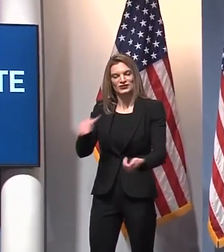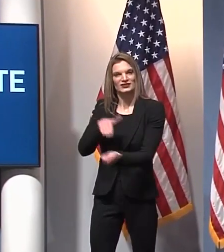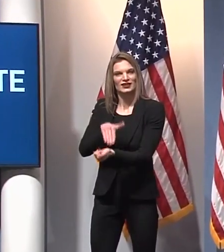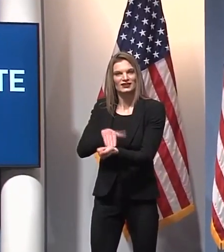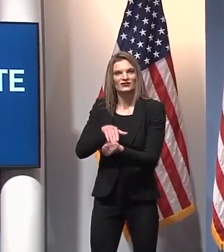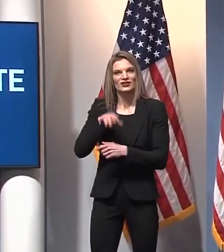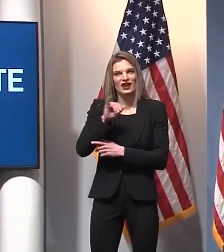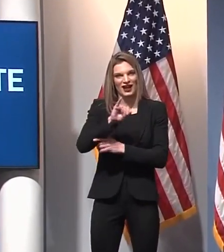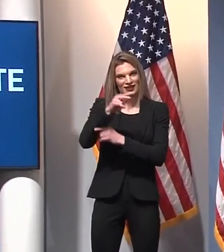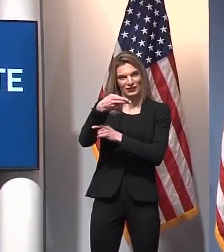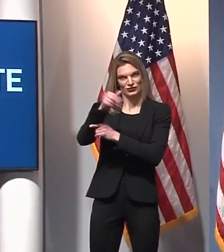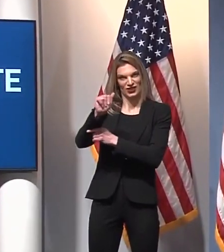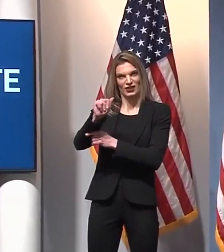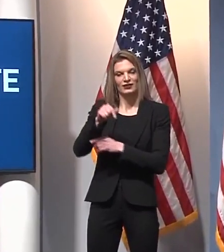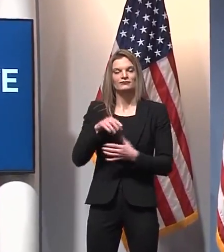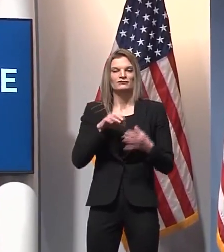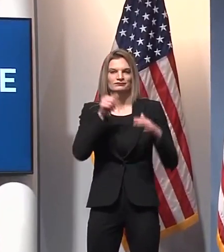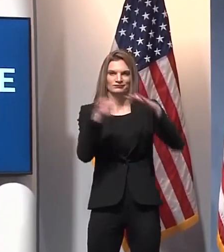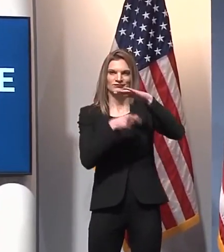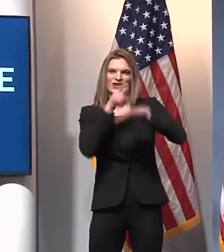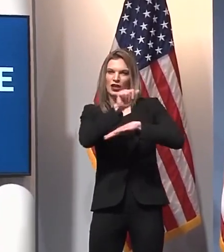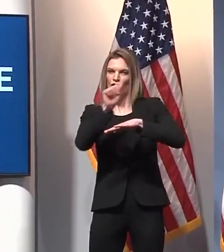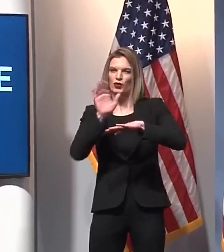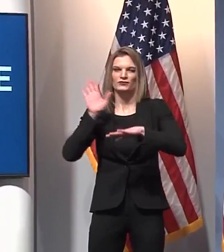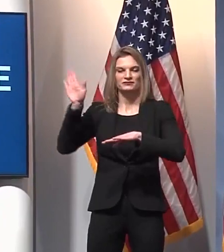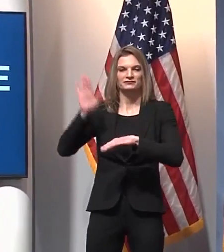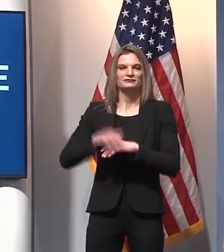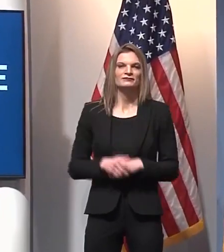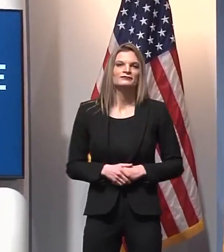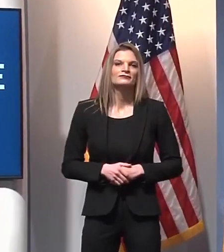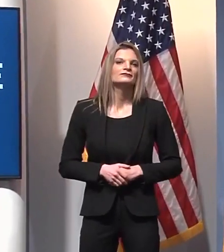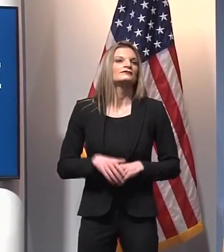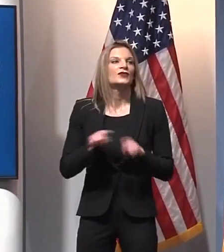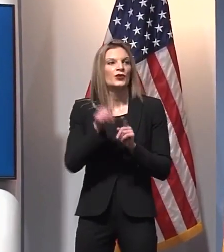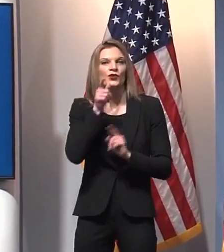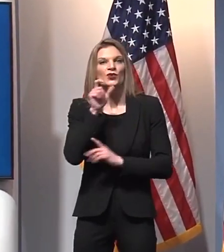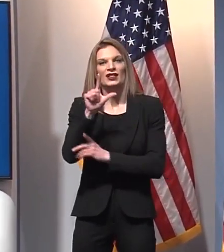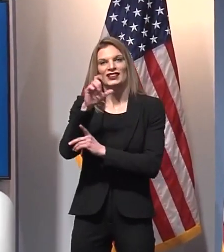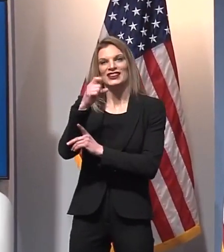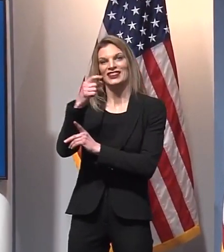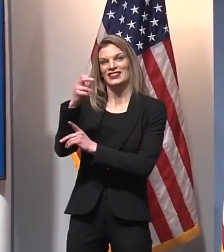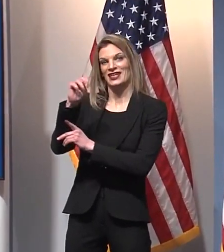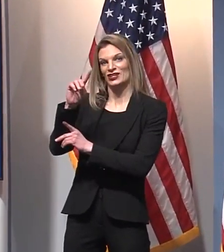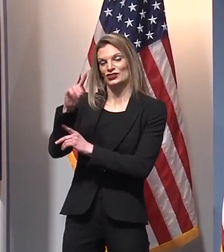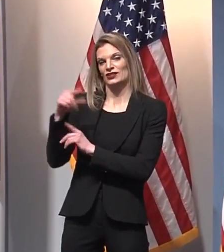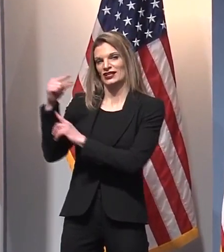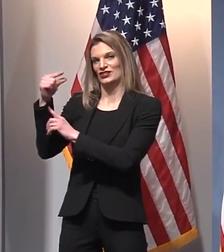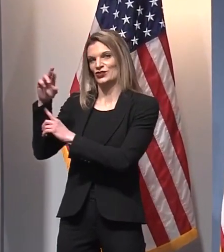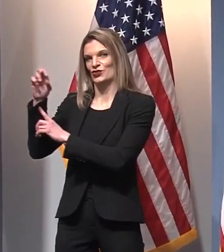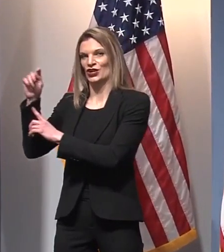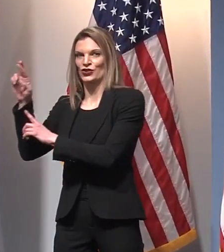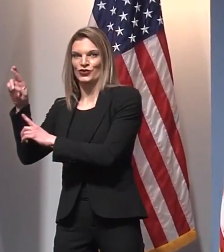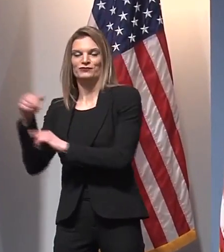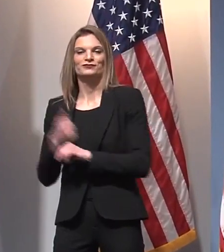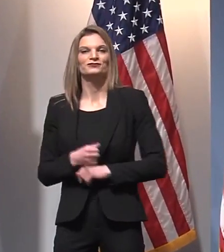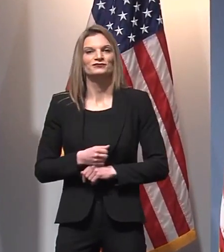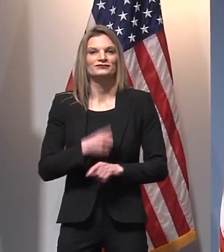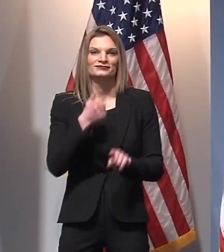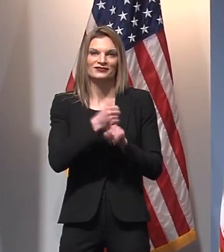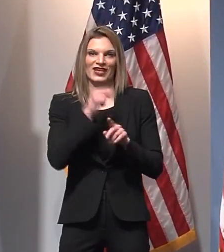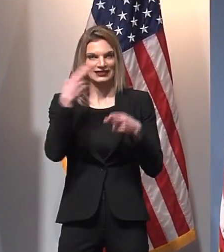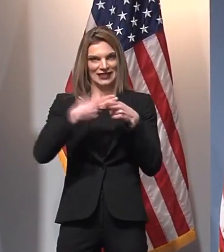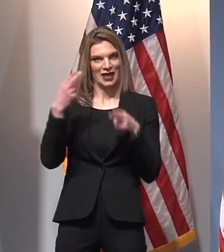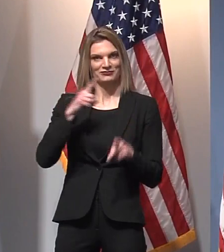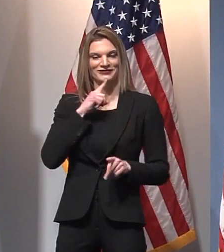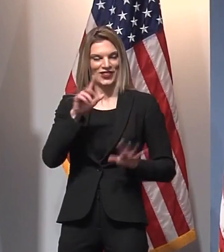IHA in Ann Arbor, and Legend Geeter, who is, in addition to having a wonderful